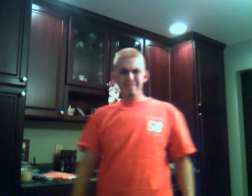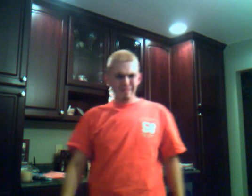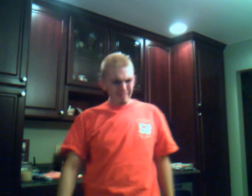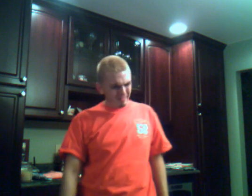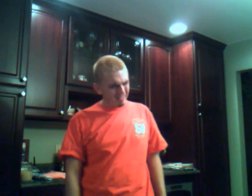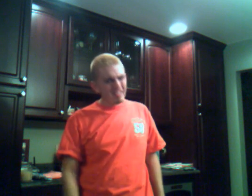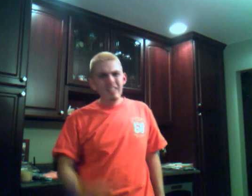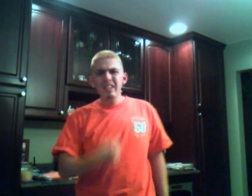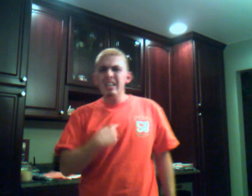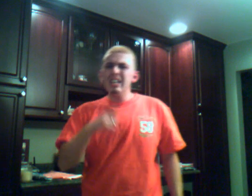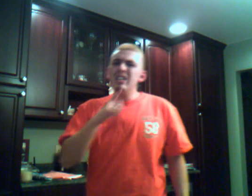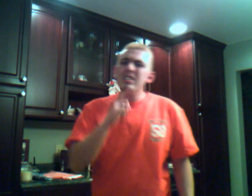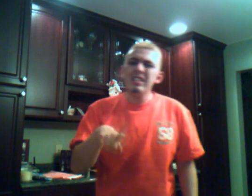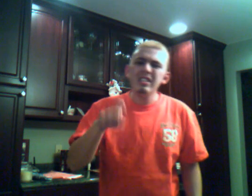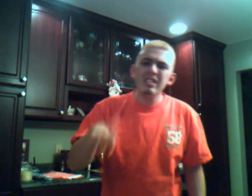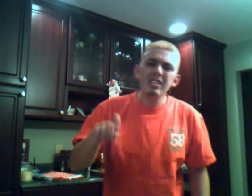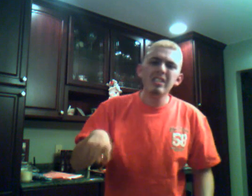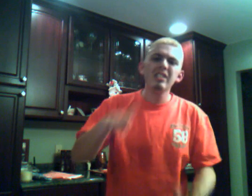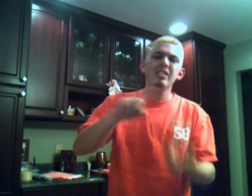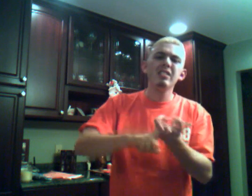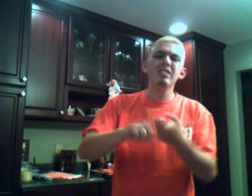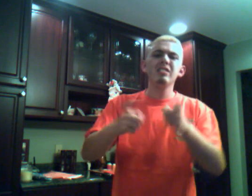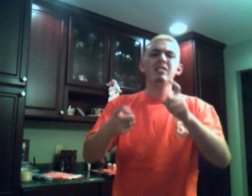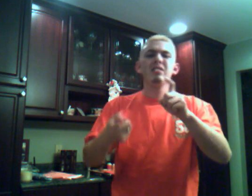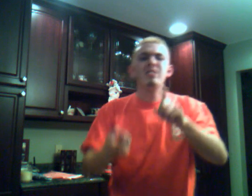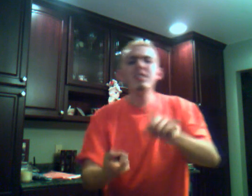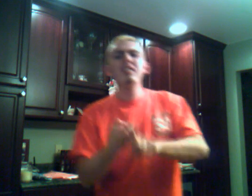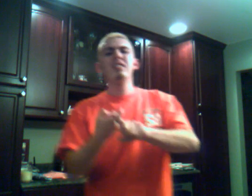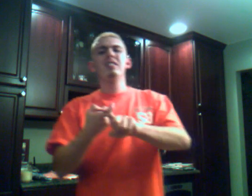I can show you who's afraid